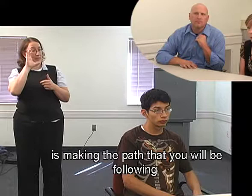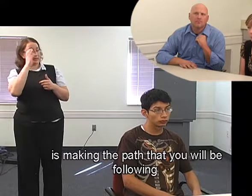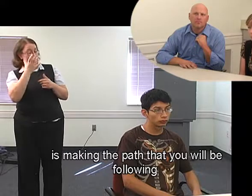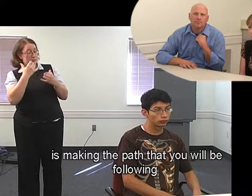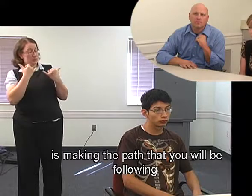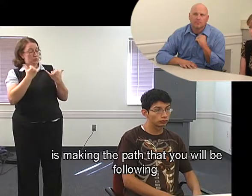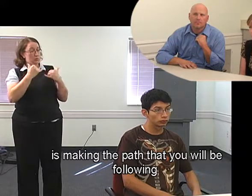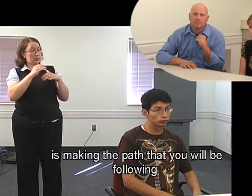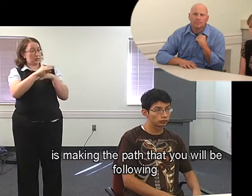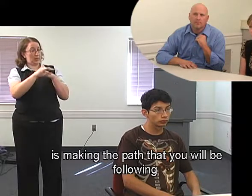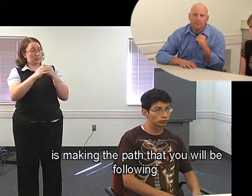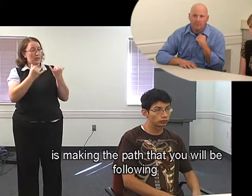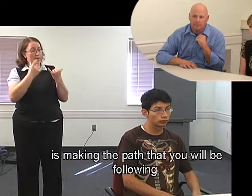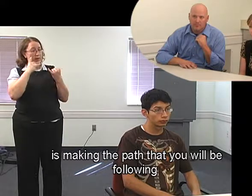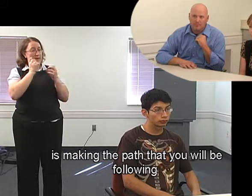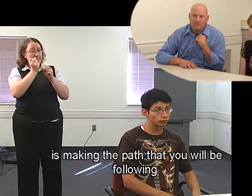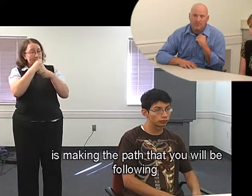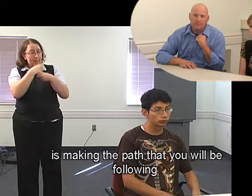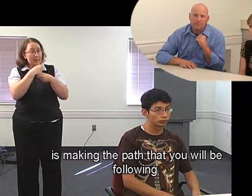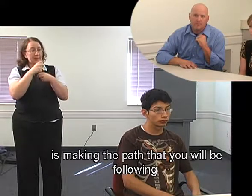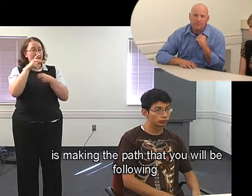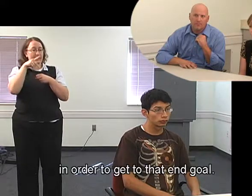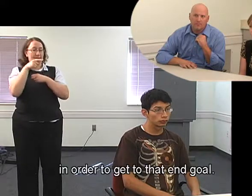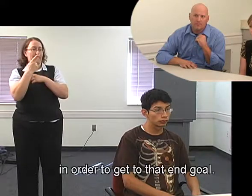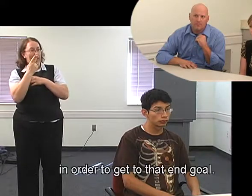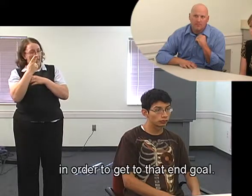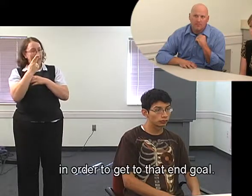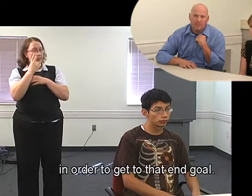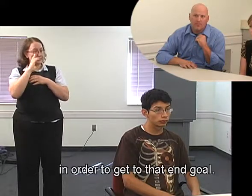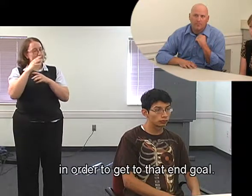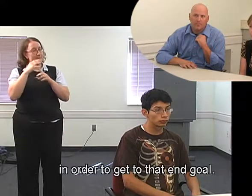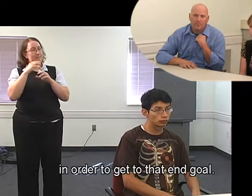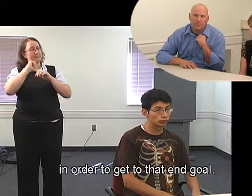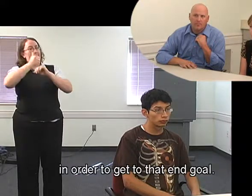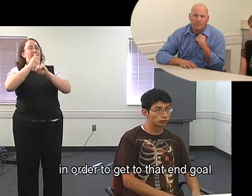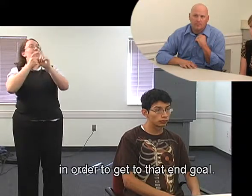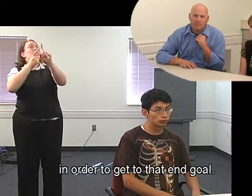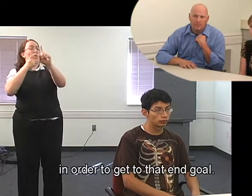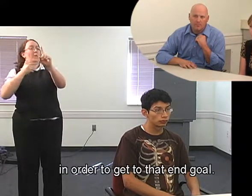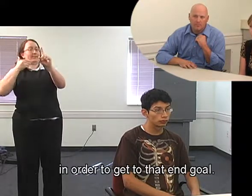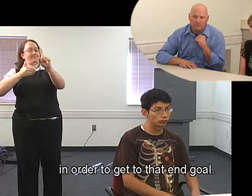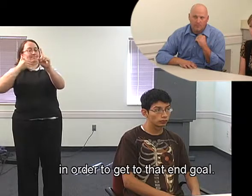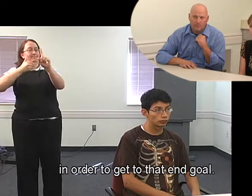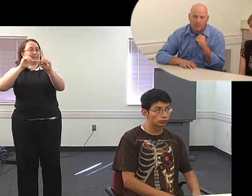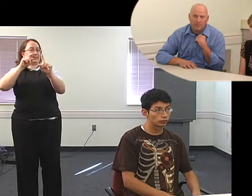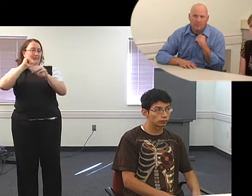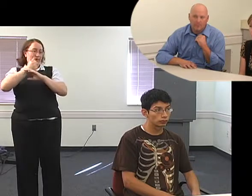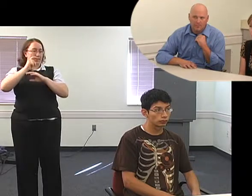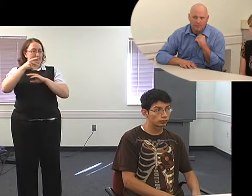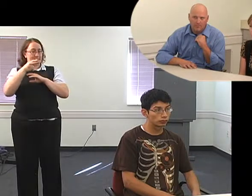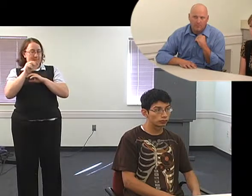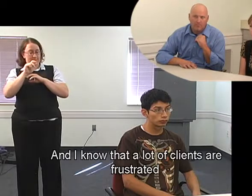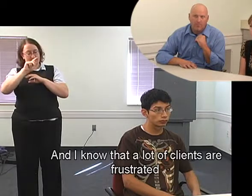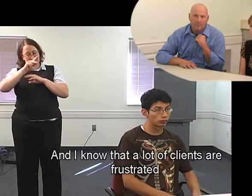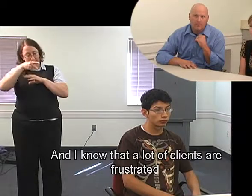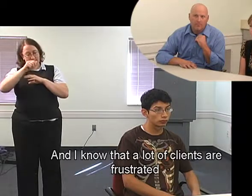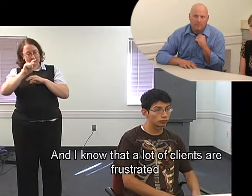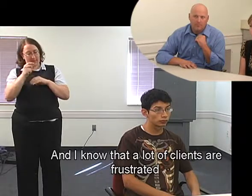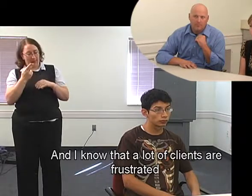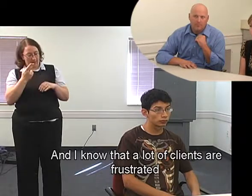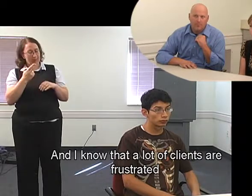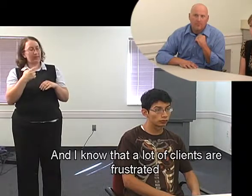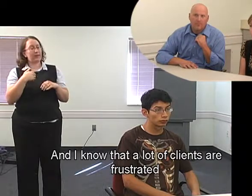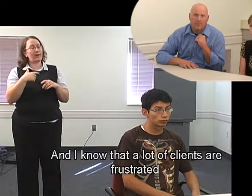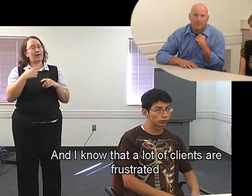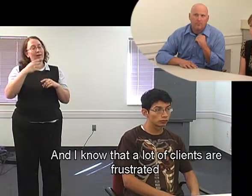right now is kind of making the path that you're going to be following in order to get to that end goal. And I